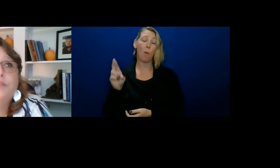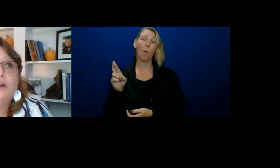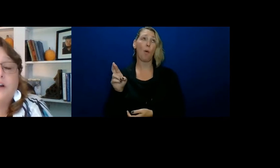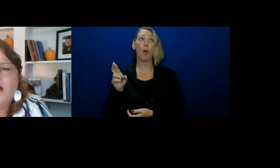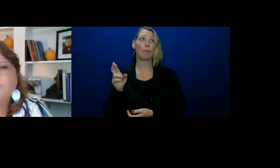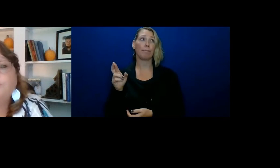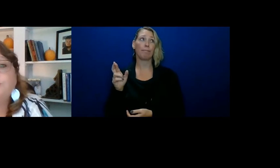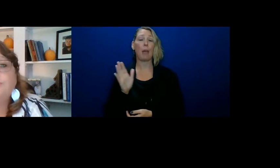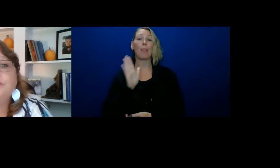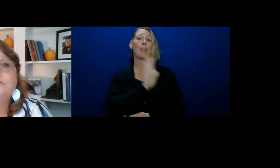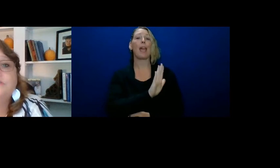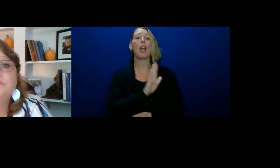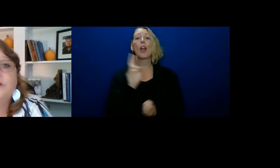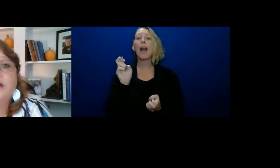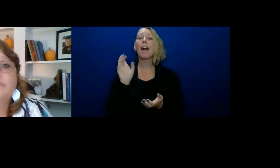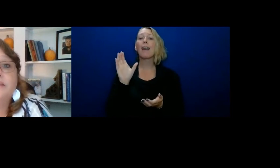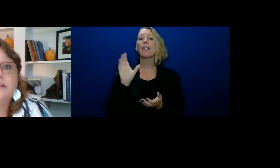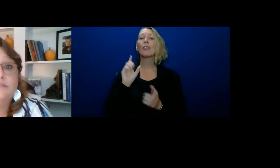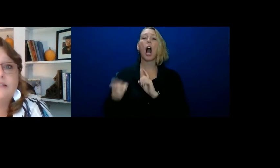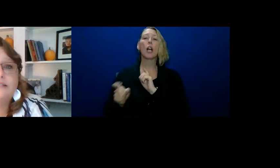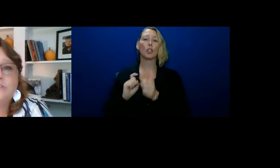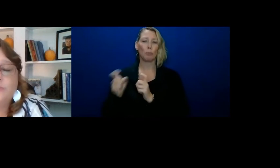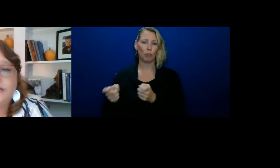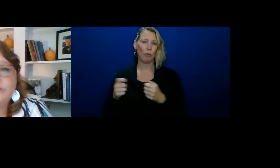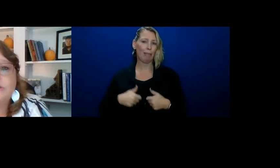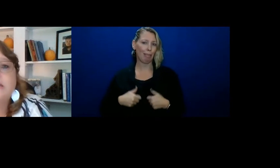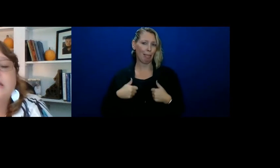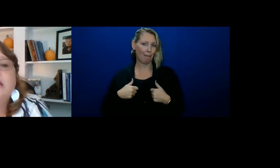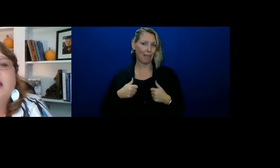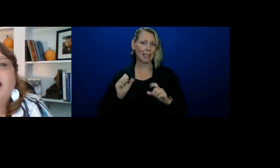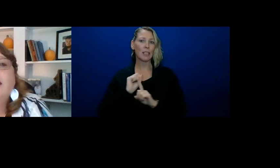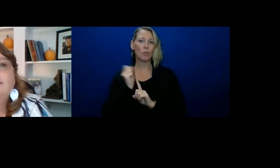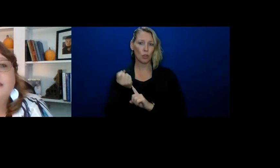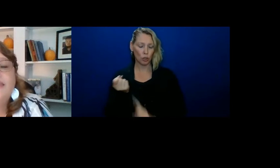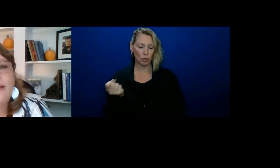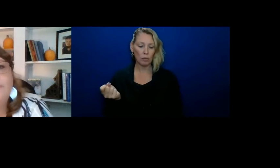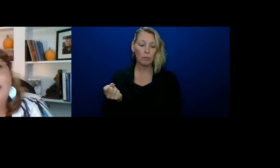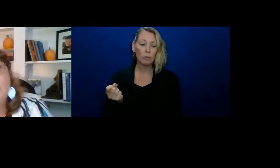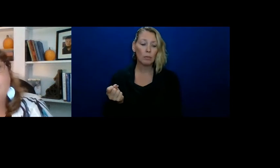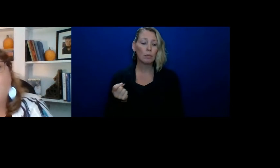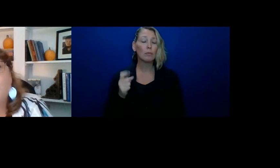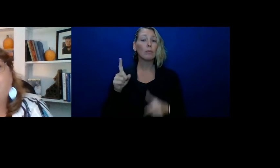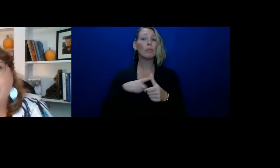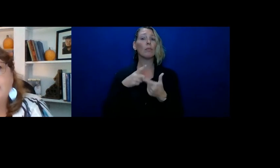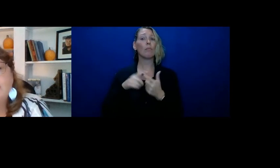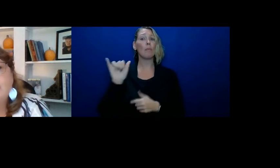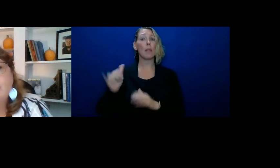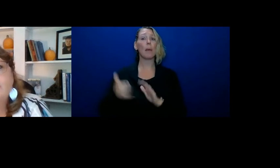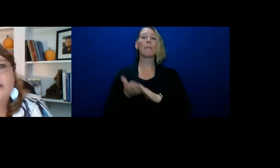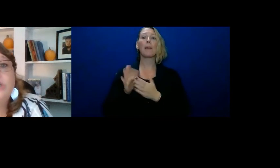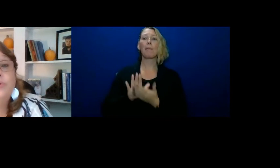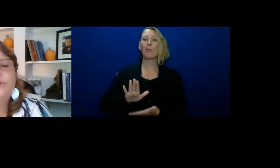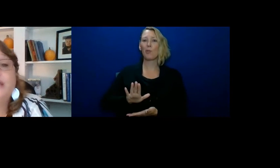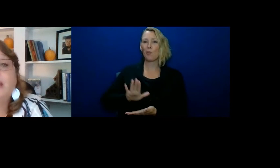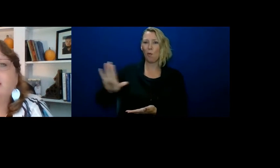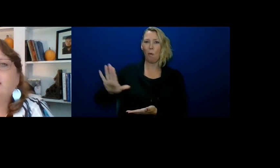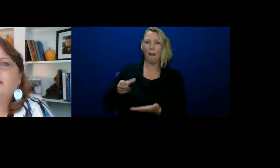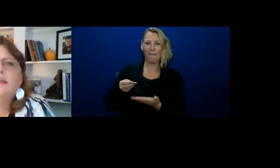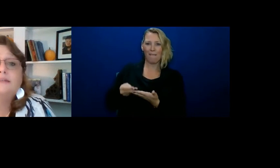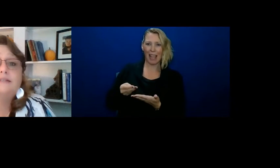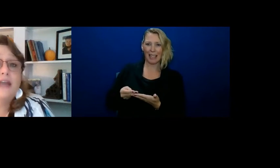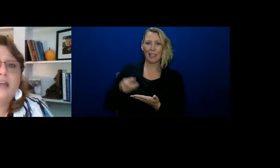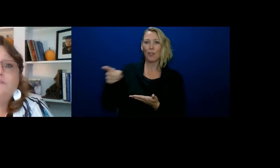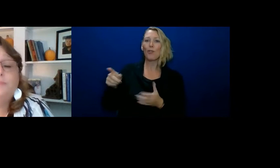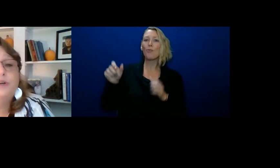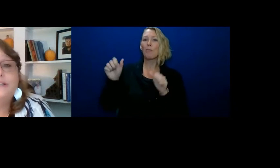contribution to the living situation, then that becomes your funds that you can